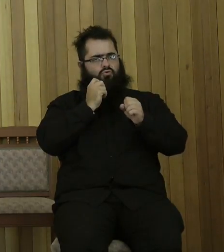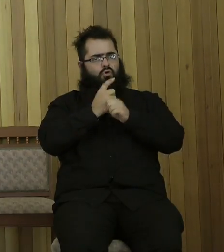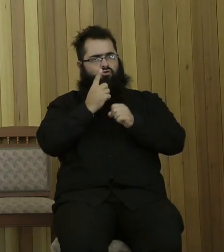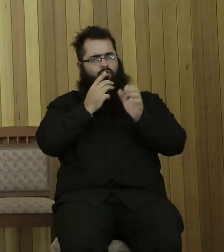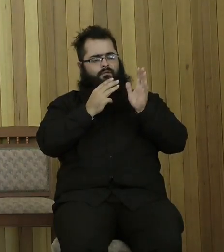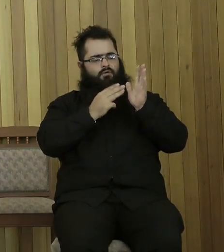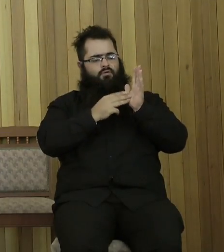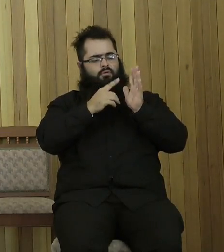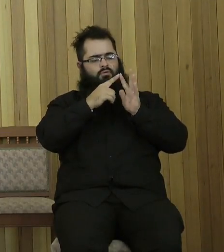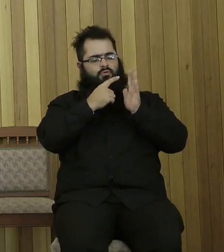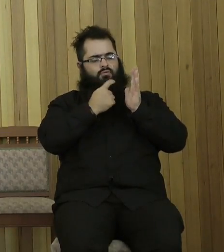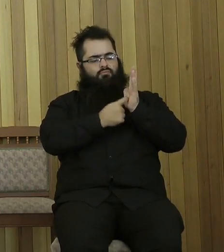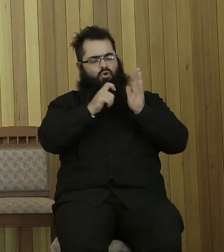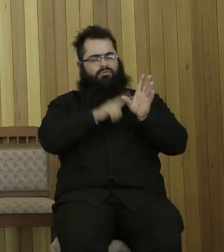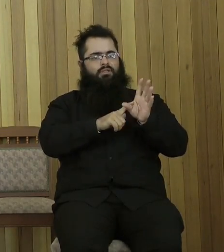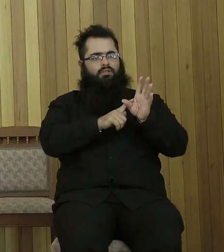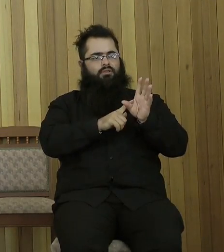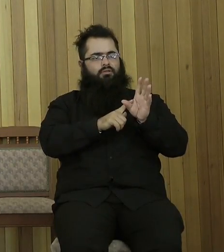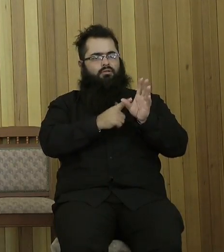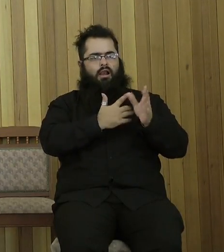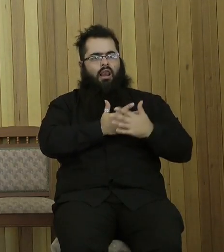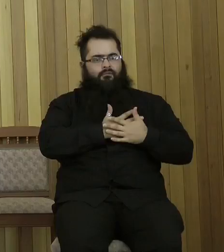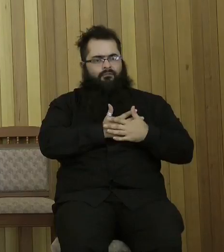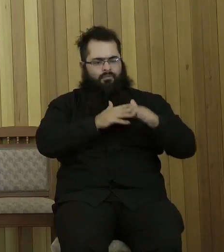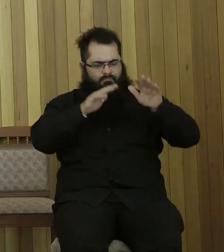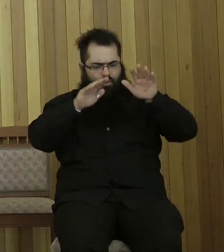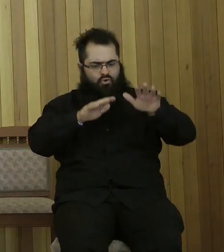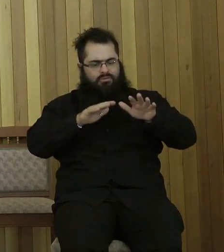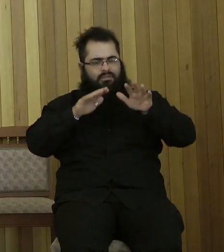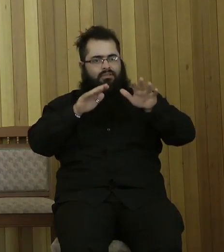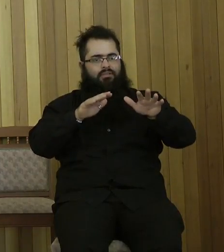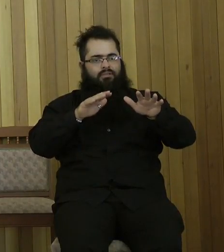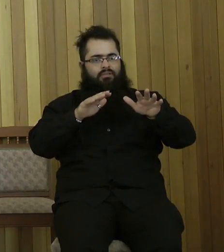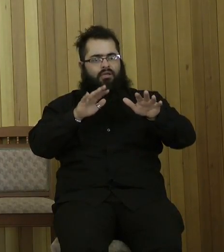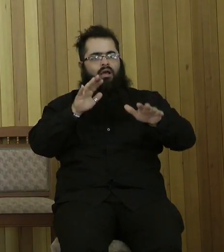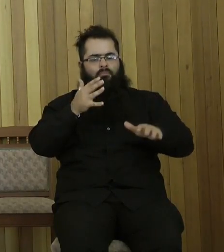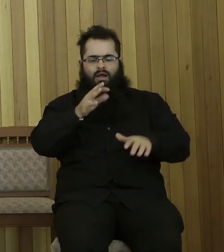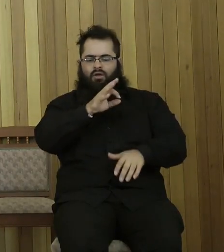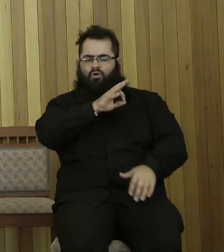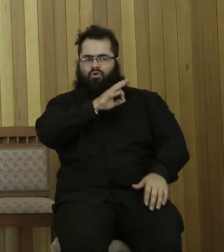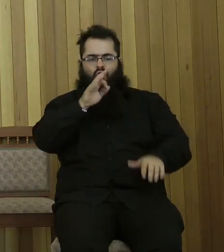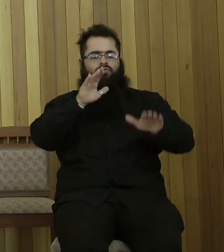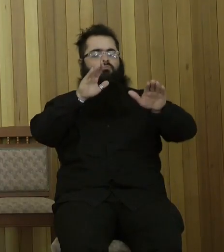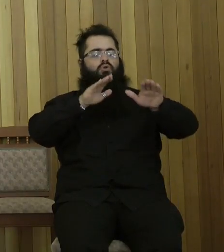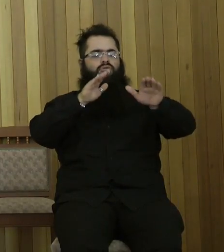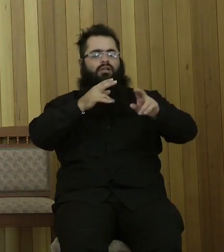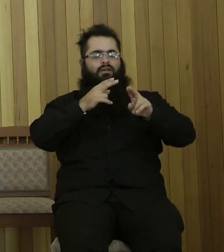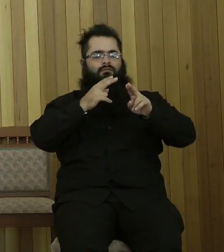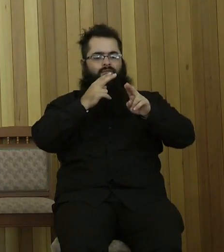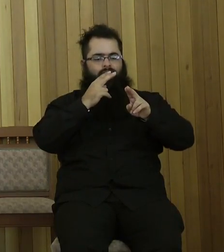He loves mercy. Yet his mercy does not blindly pardon but is guided by the principles of justice.